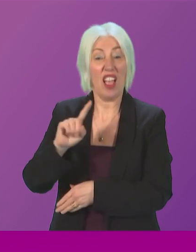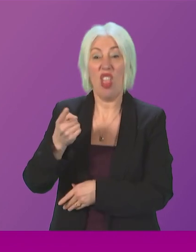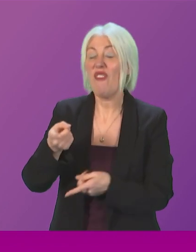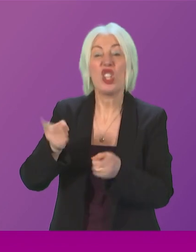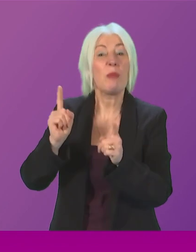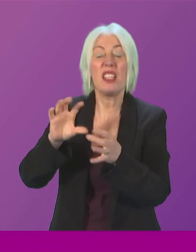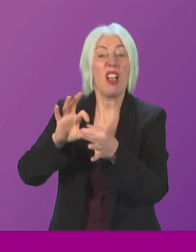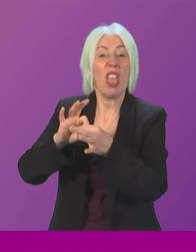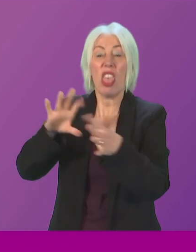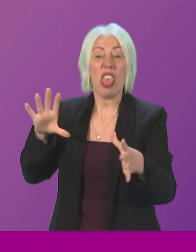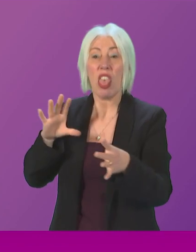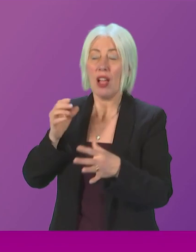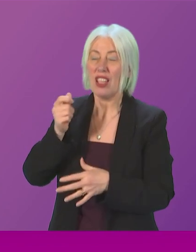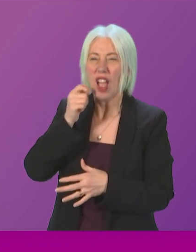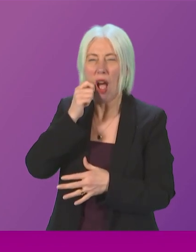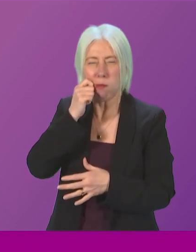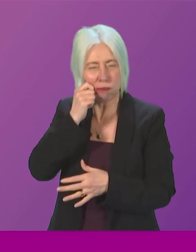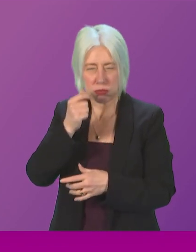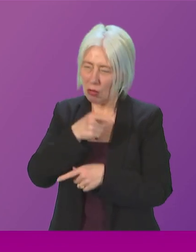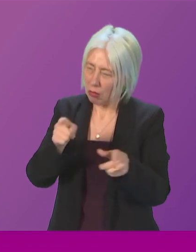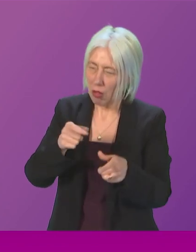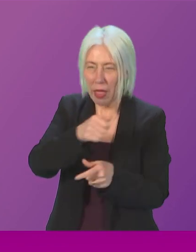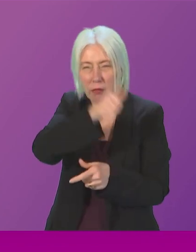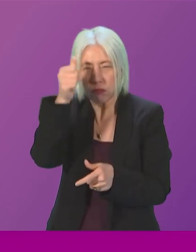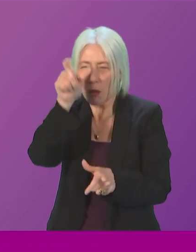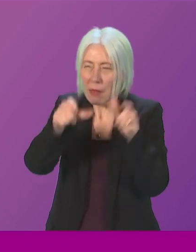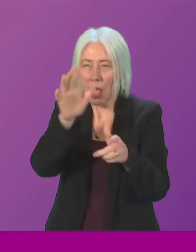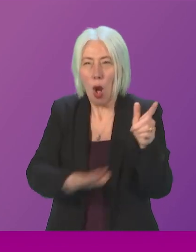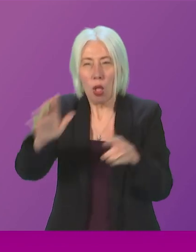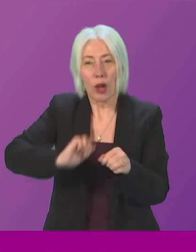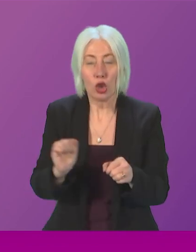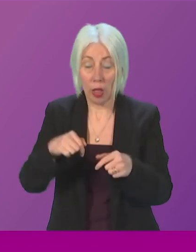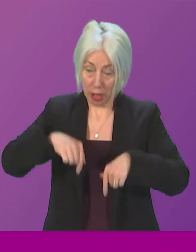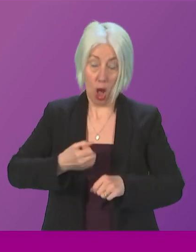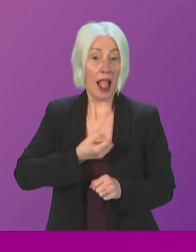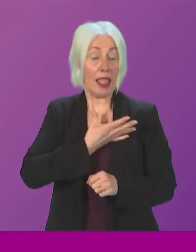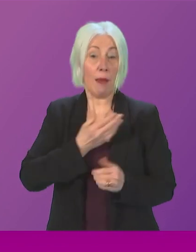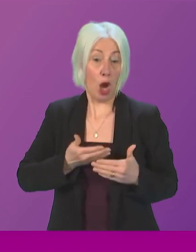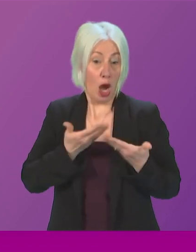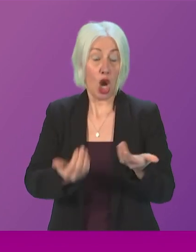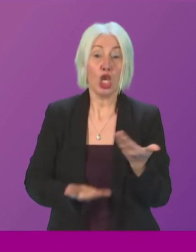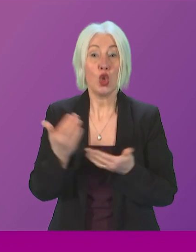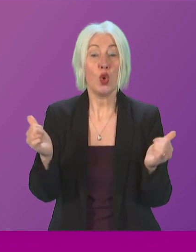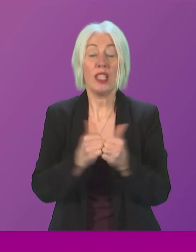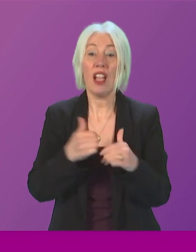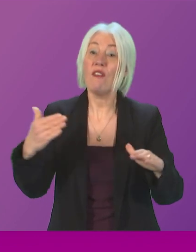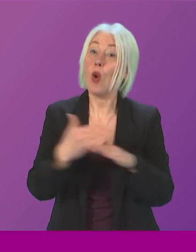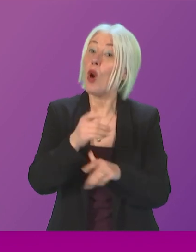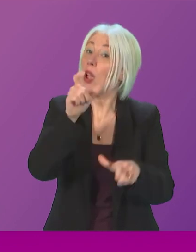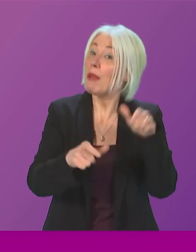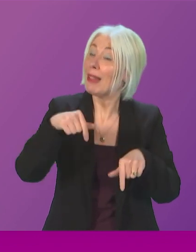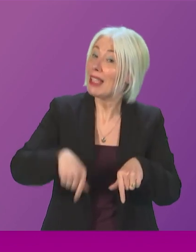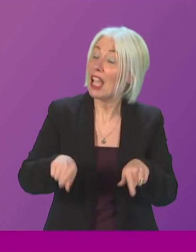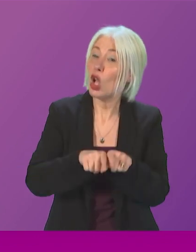touch, he insults the intelligence of people across Scotland. Labour would deliver a new deal for working people and scrap the Tory anti